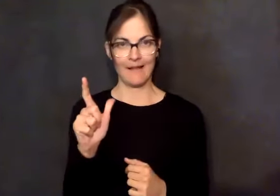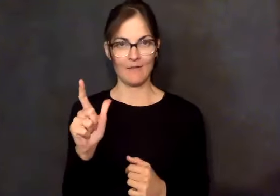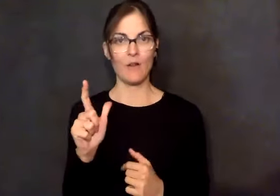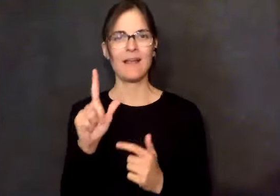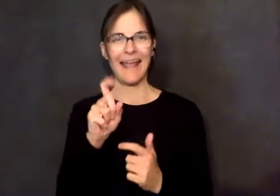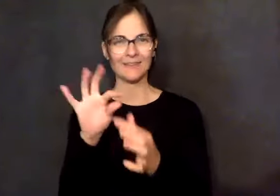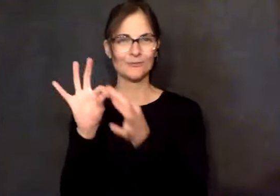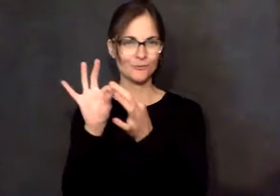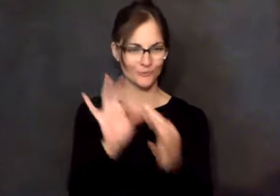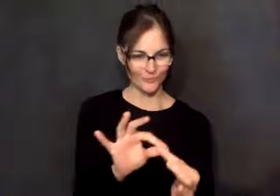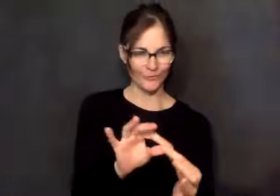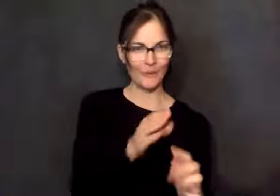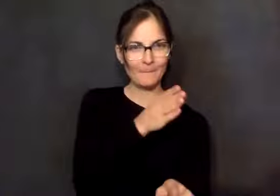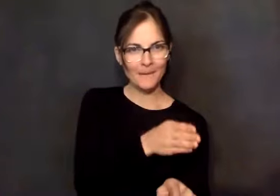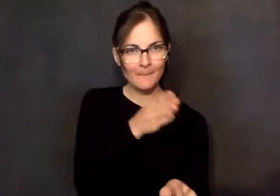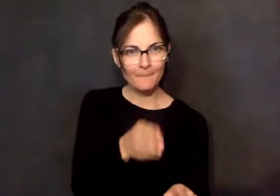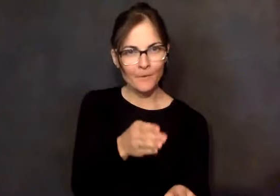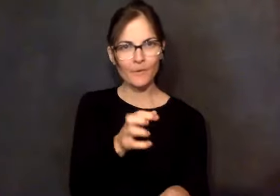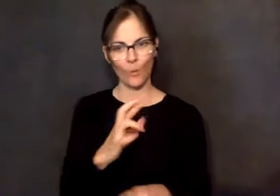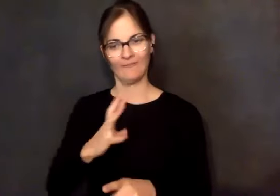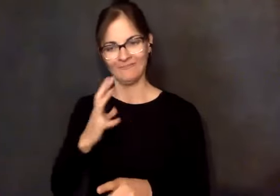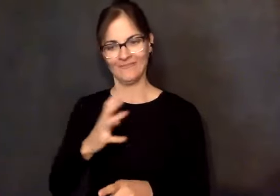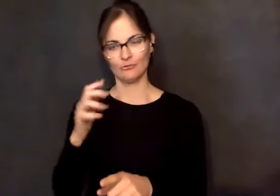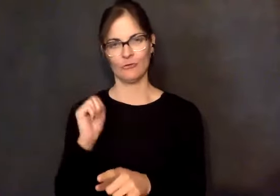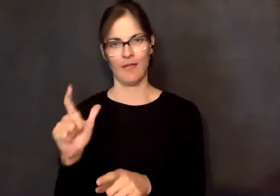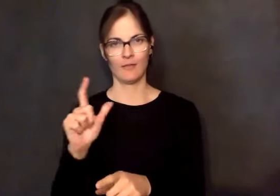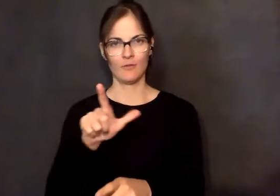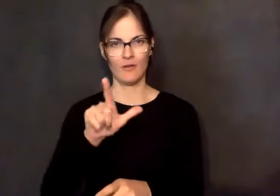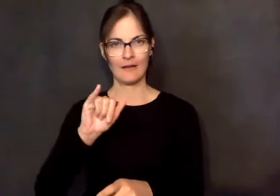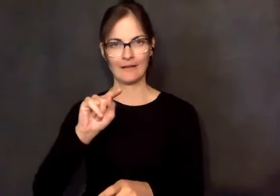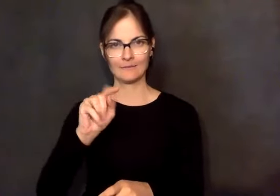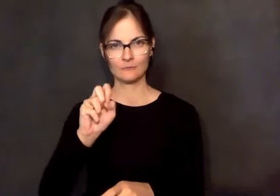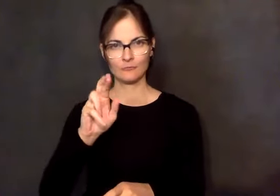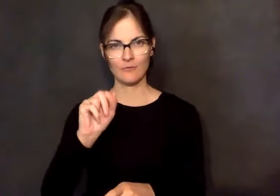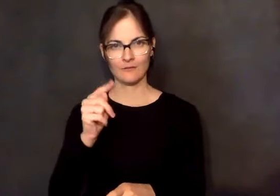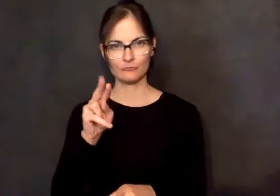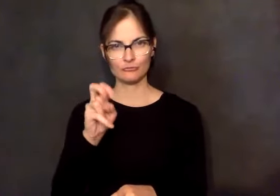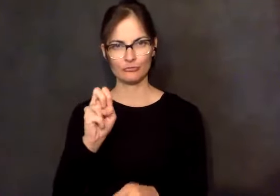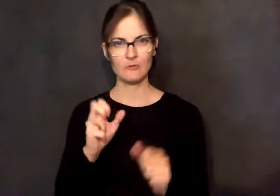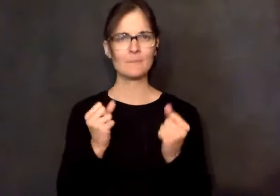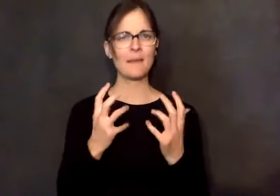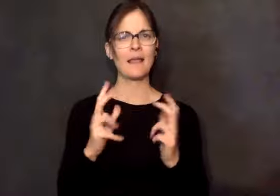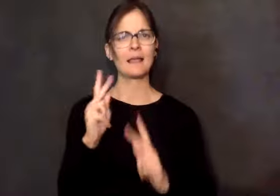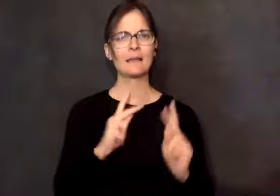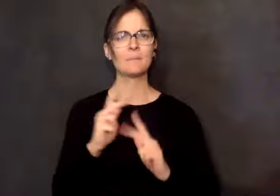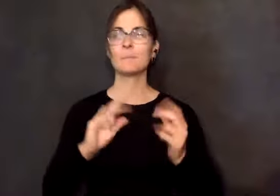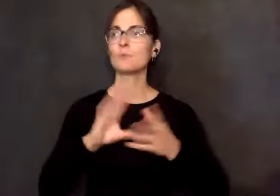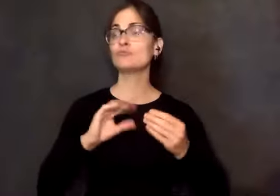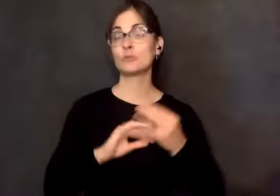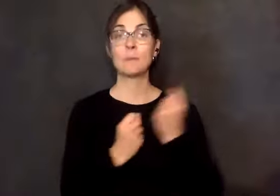our literature, it's not, you know. And there's a lot of things there that are said and done under the name of sponsorship, which have nothing to